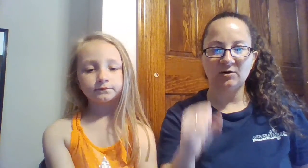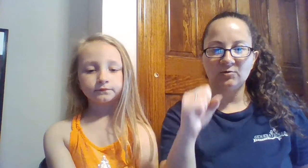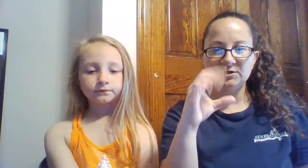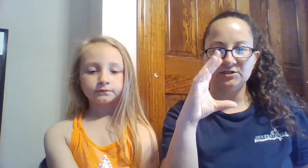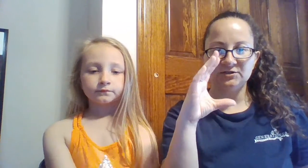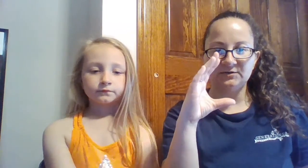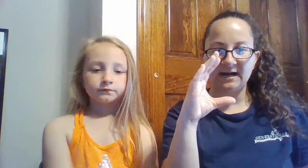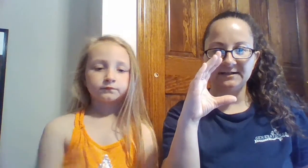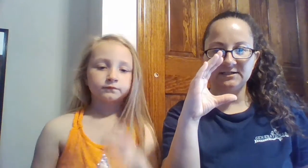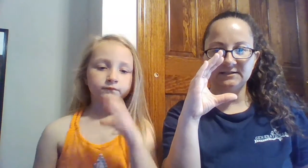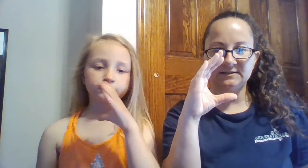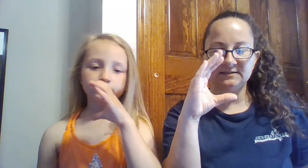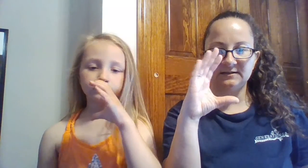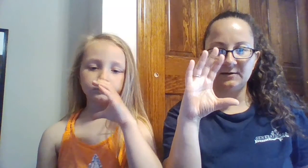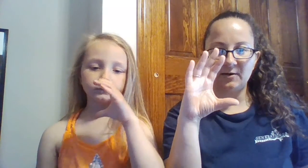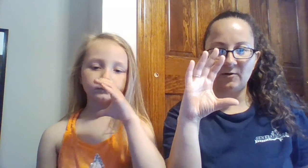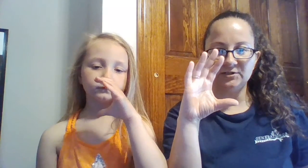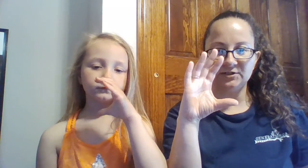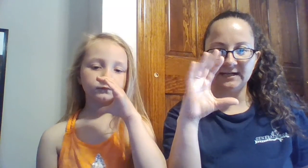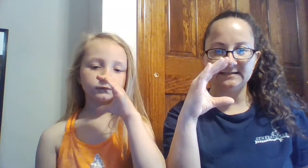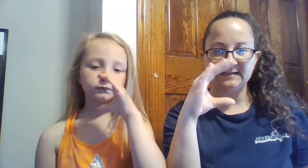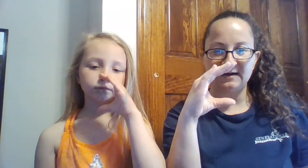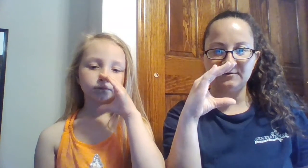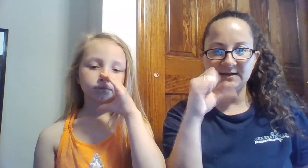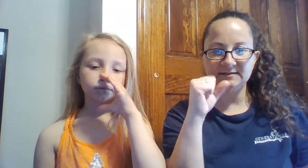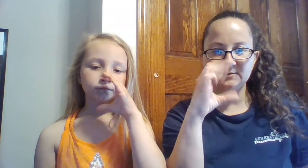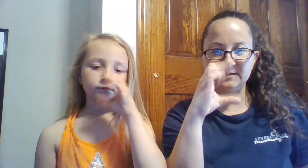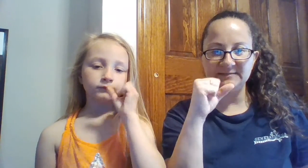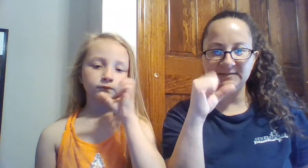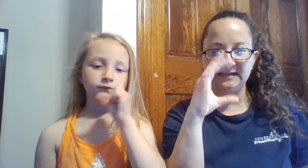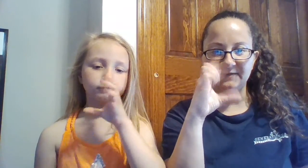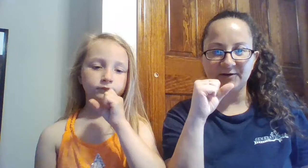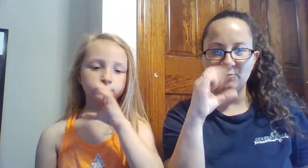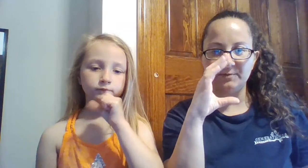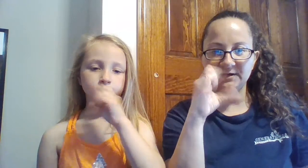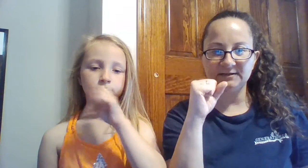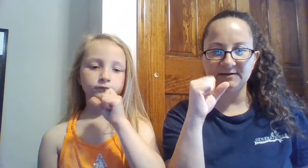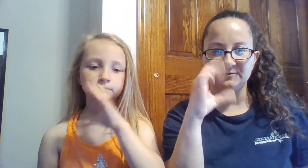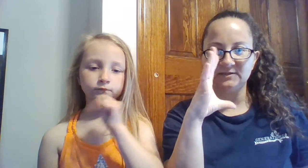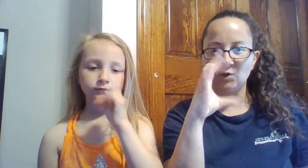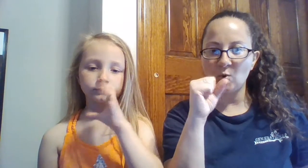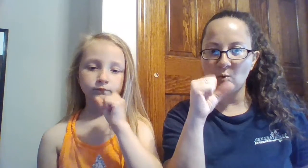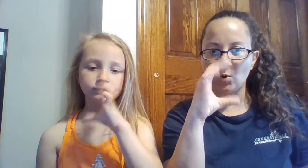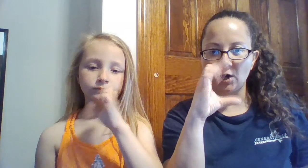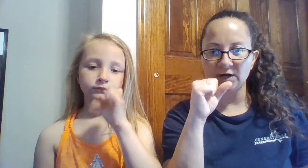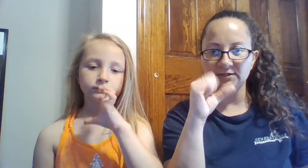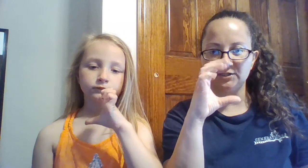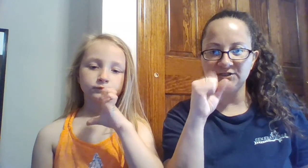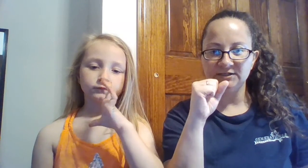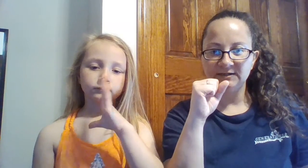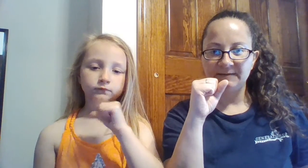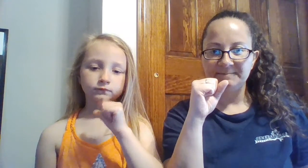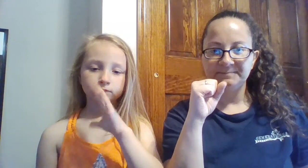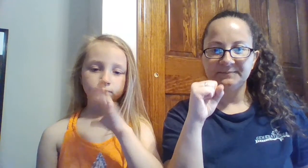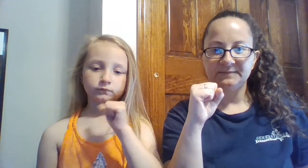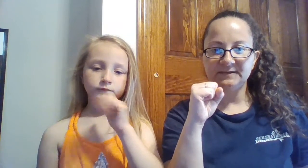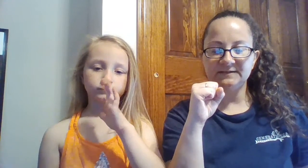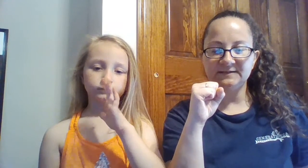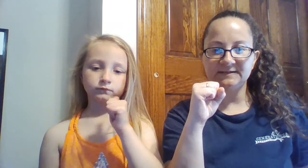orange, you kind of just hold your hands out and squeeze them together, open and close. Orange. This is the